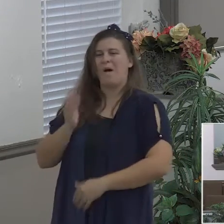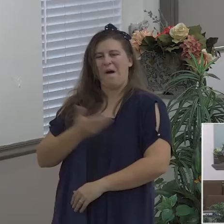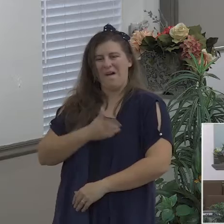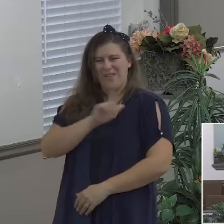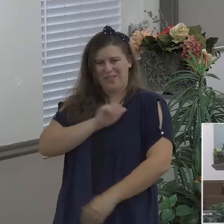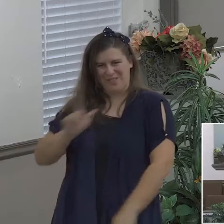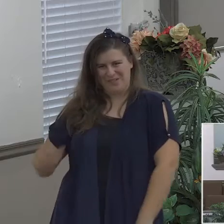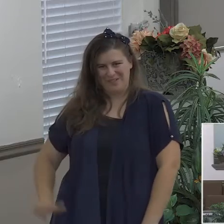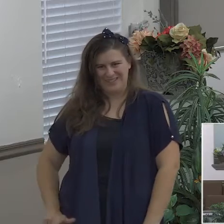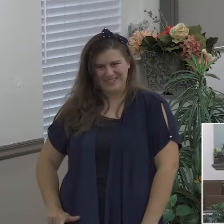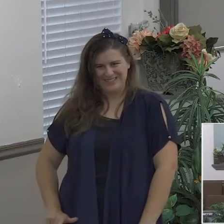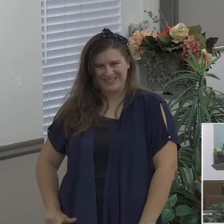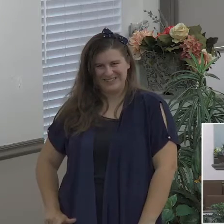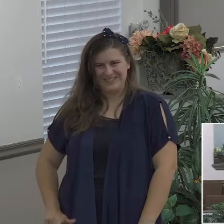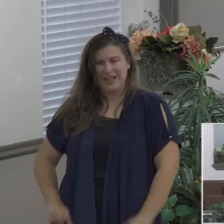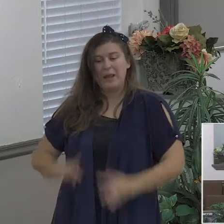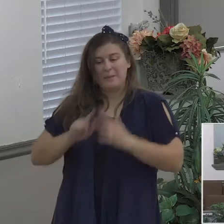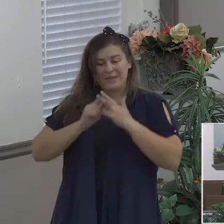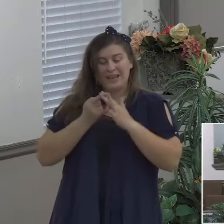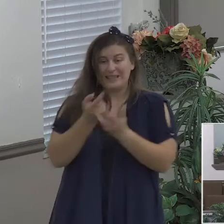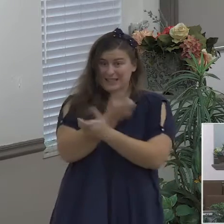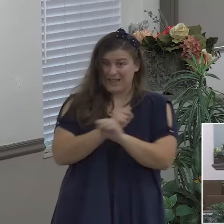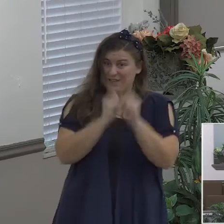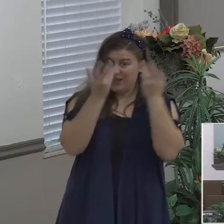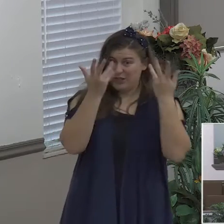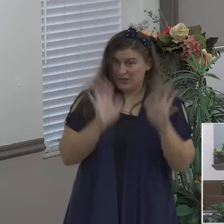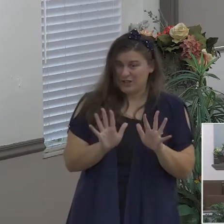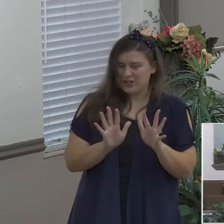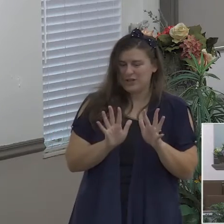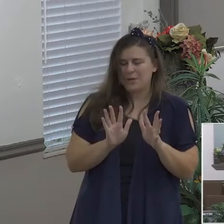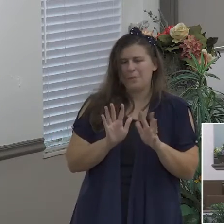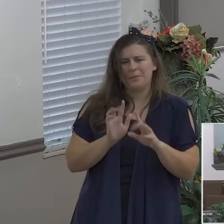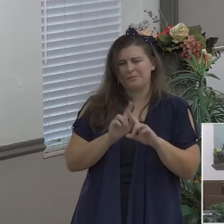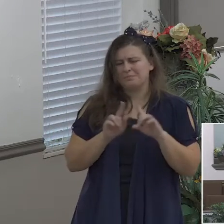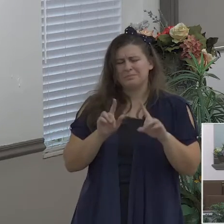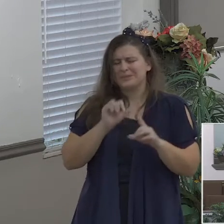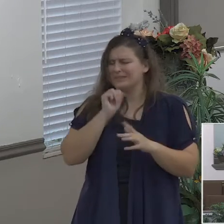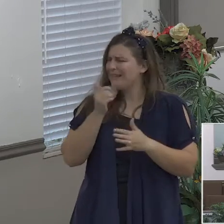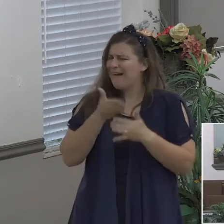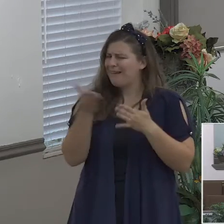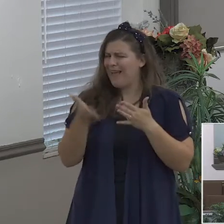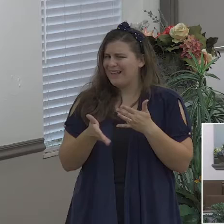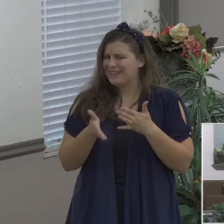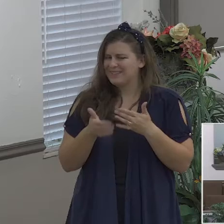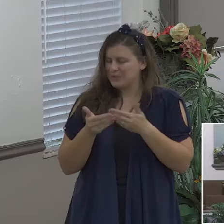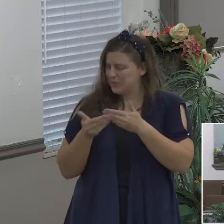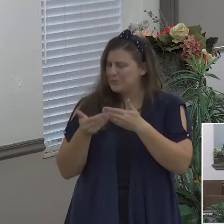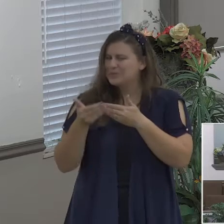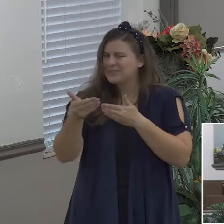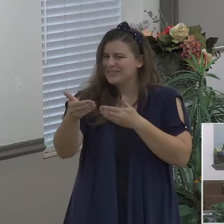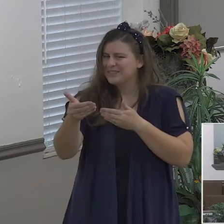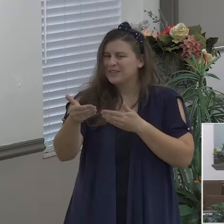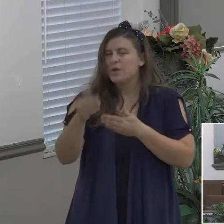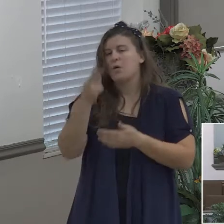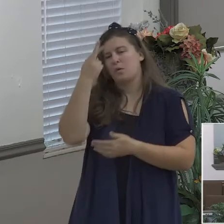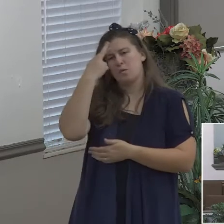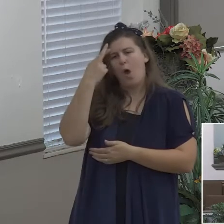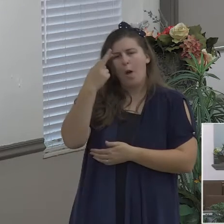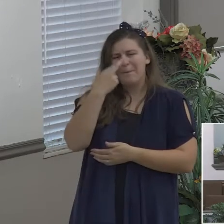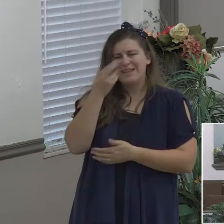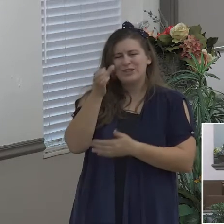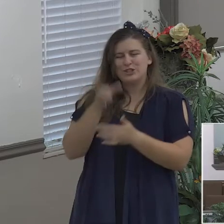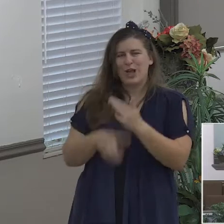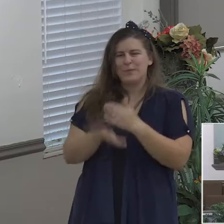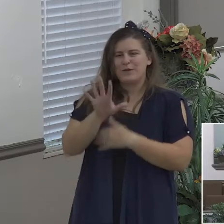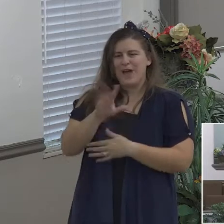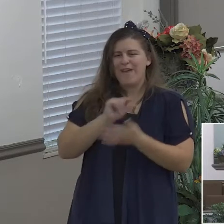doesn't end there in Romans chapter five and verse number one the Bible declares therefore being